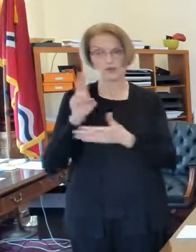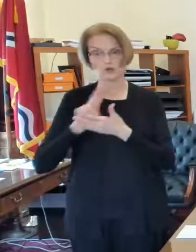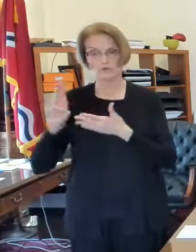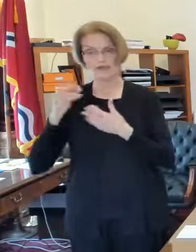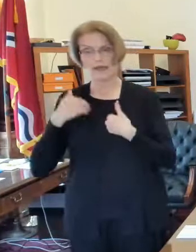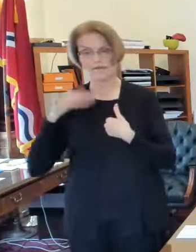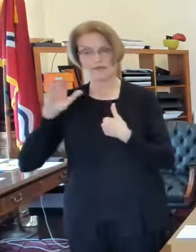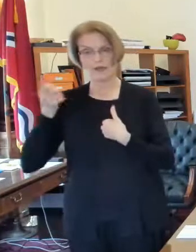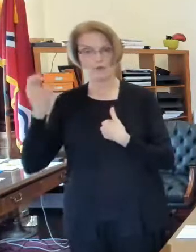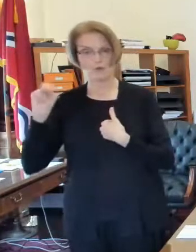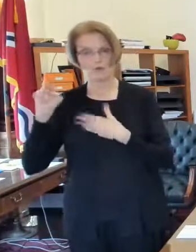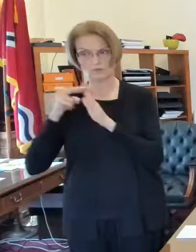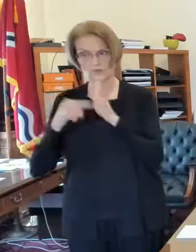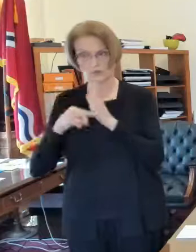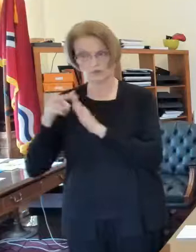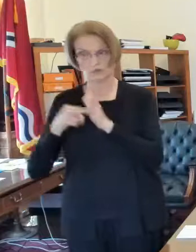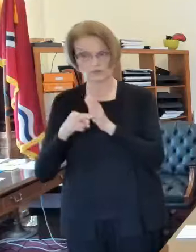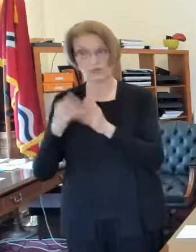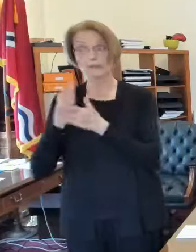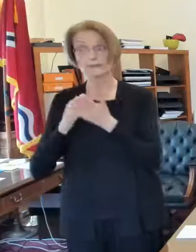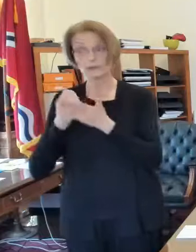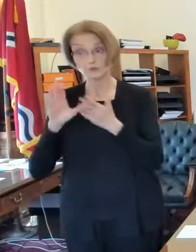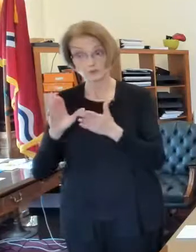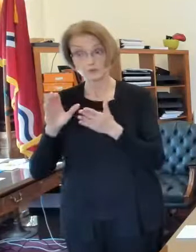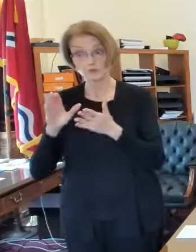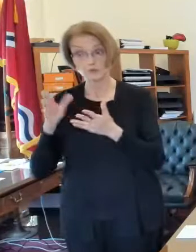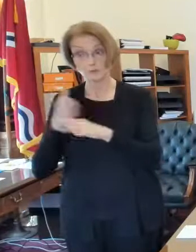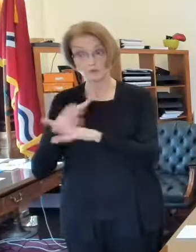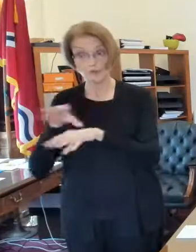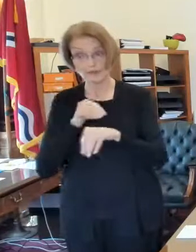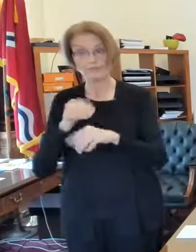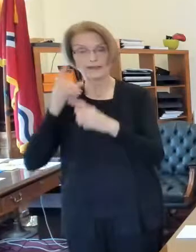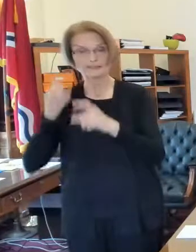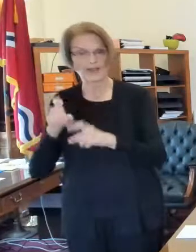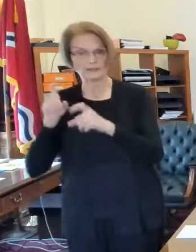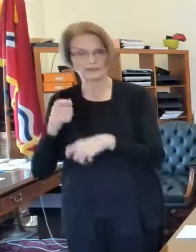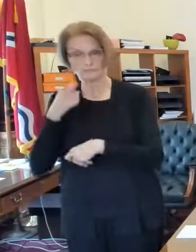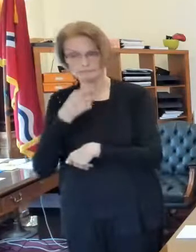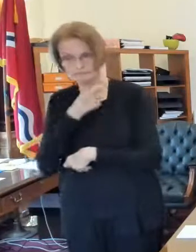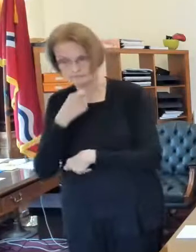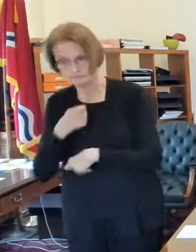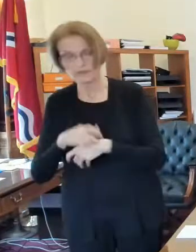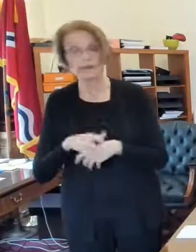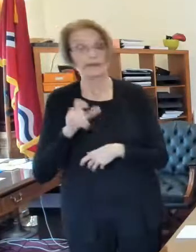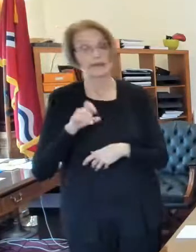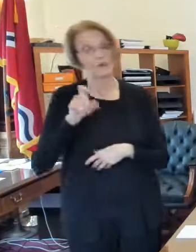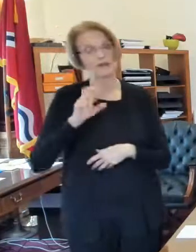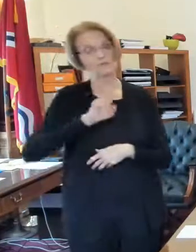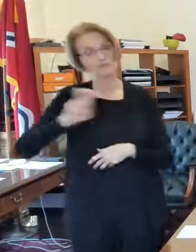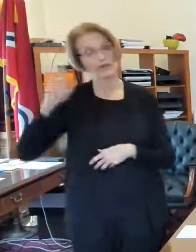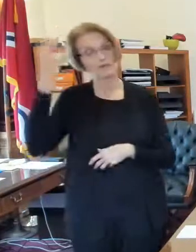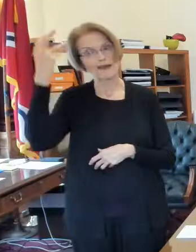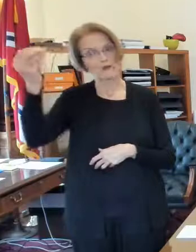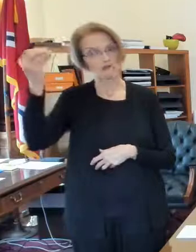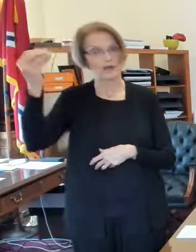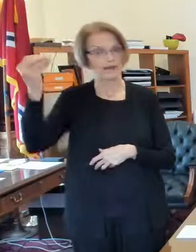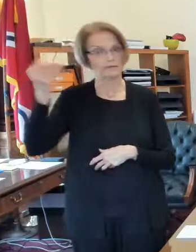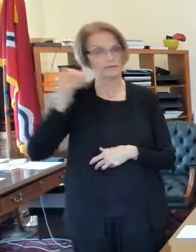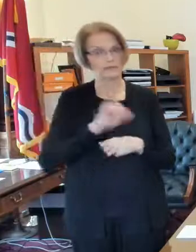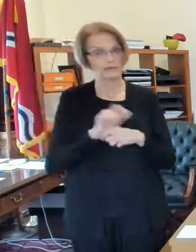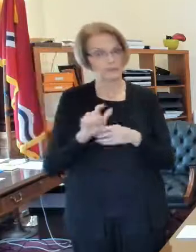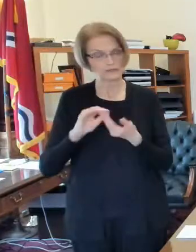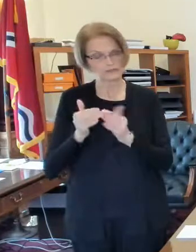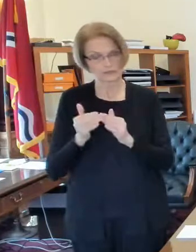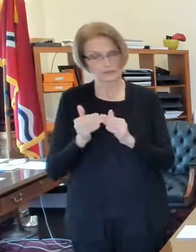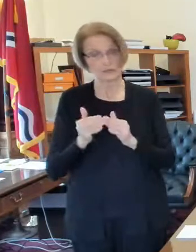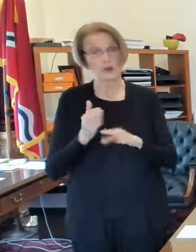protocols in place so they're actually doing testing for some of their students before they leave but we're asking individuals if you have to travel outside the region please um